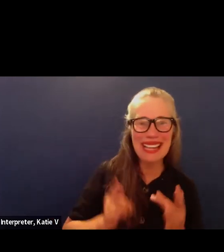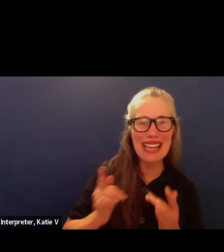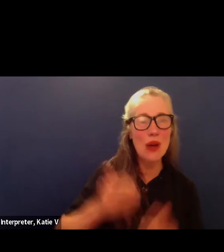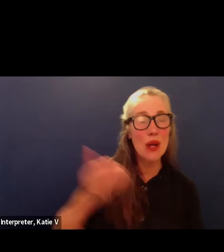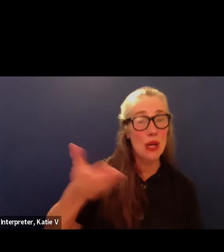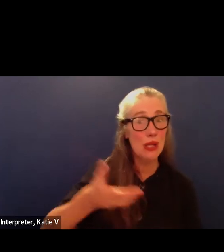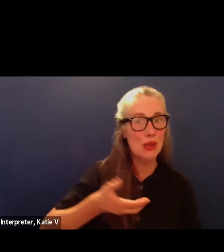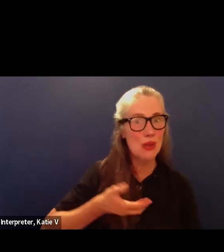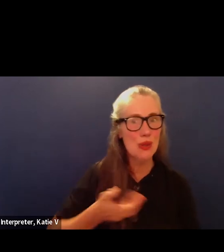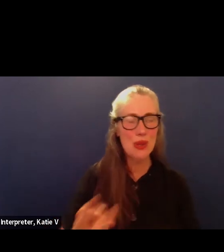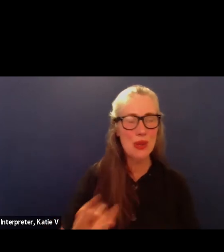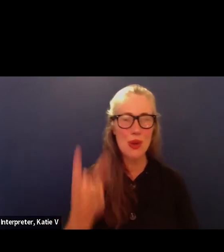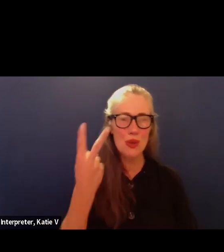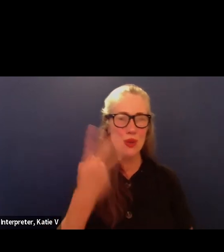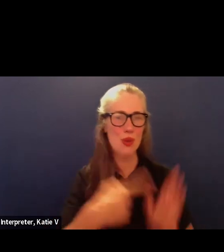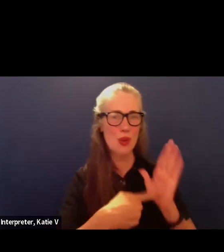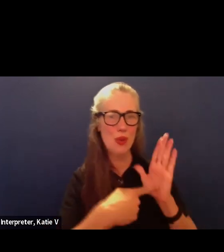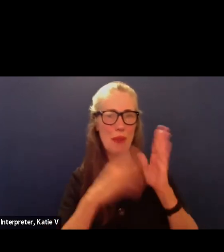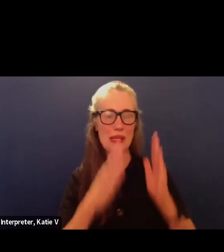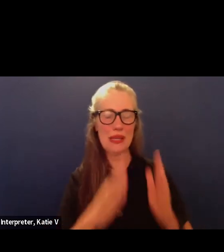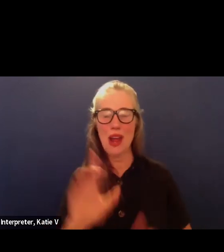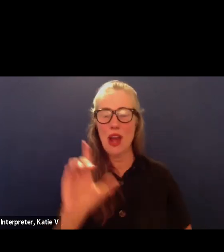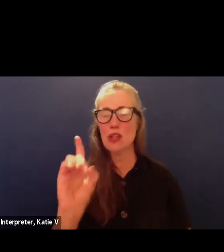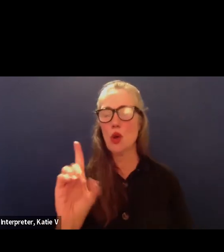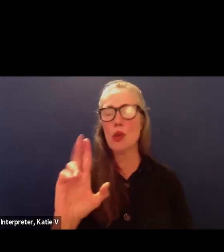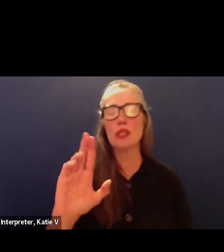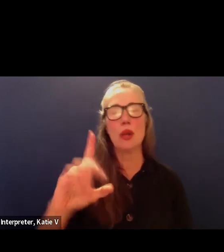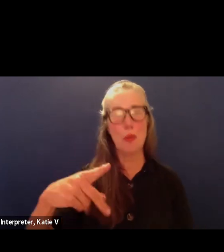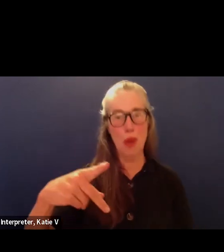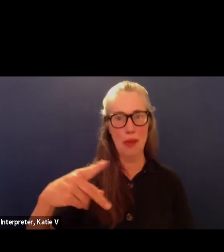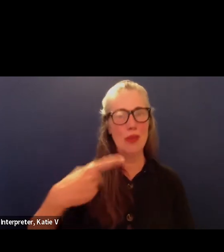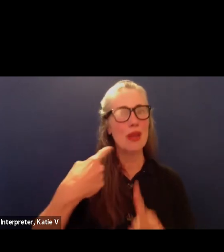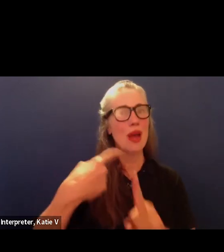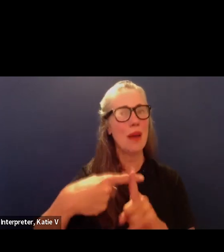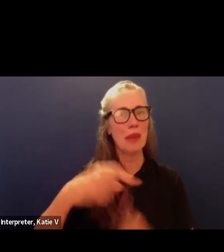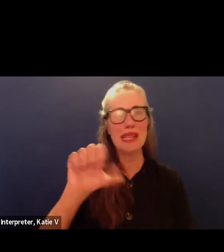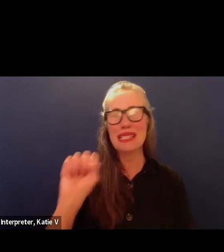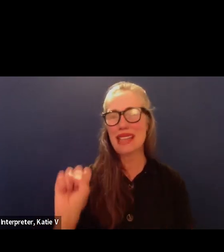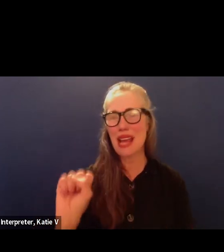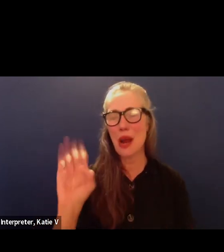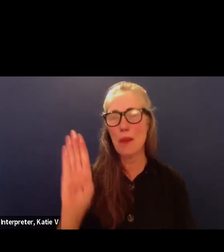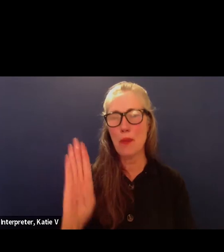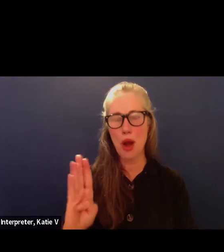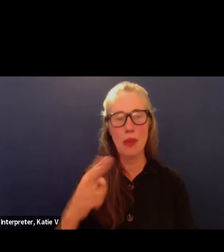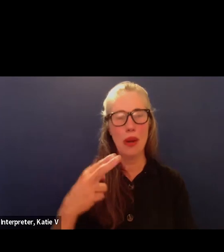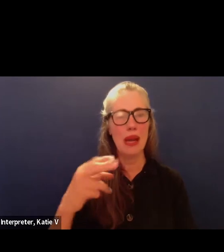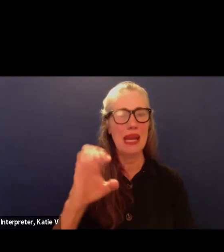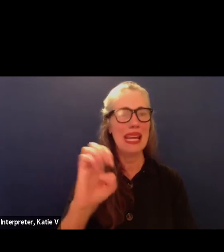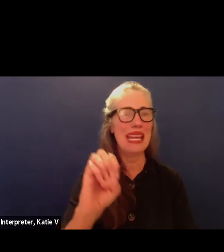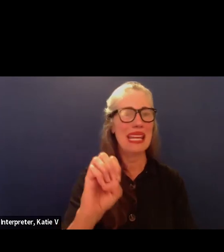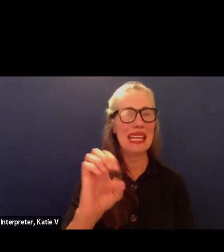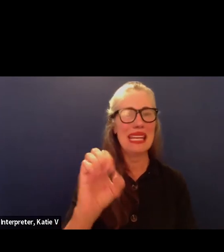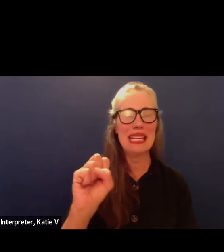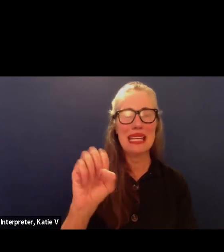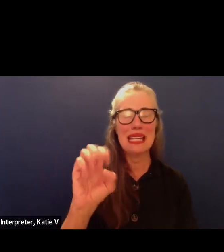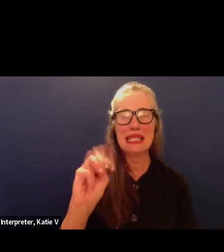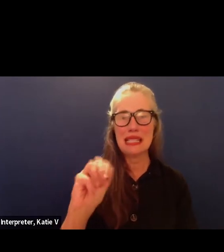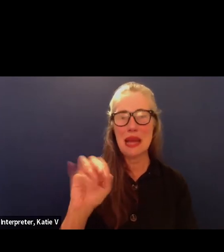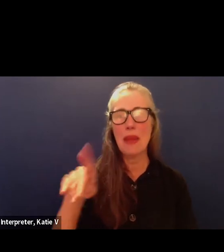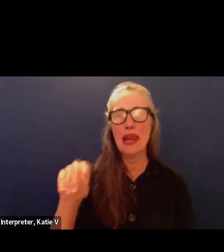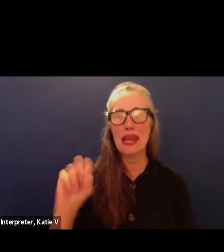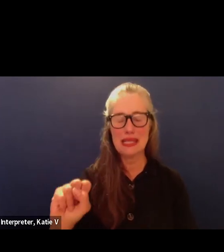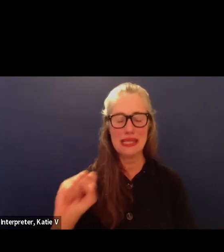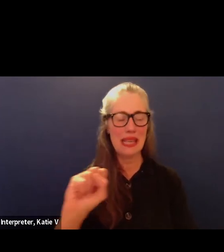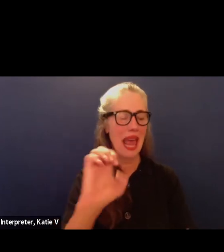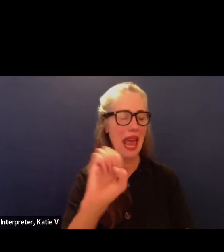introduce the two representatives from dos pueblos and santa barbara isa mereles and emily pineda to talk a little bit about our